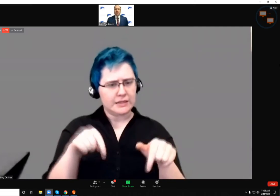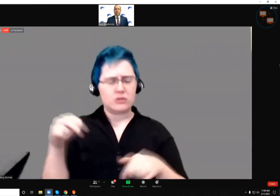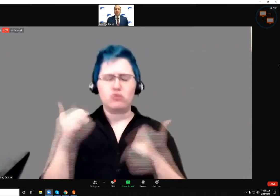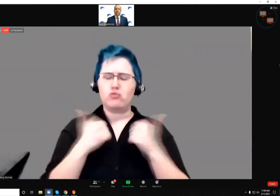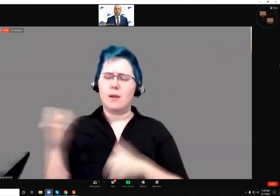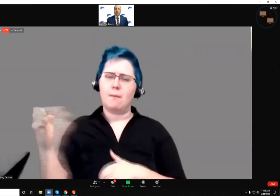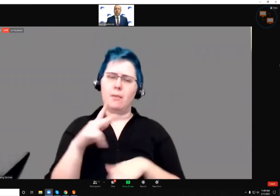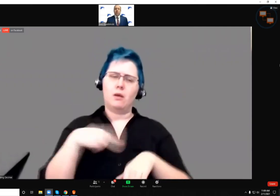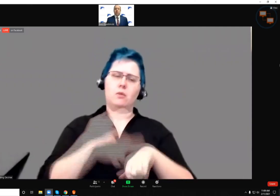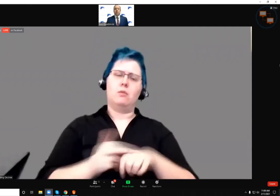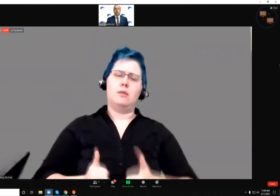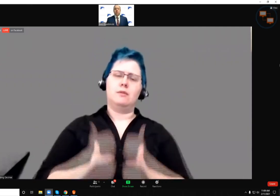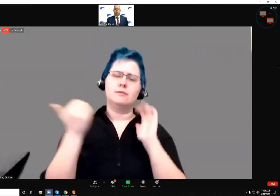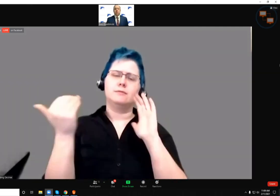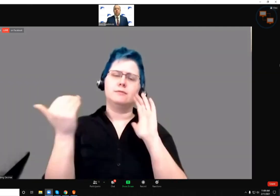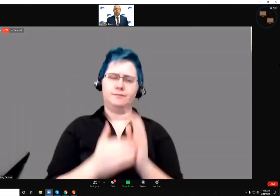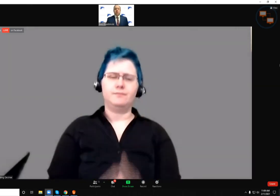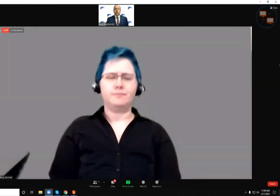life.